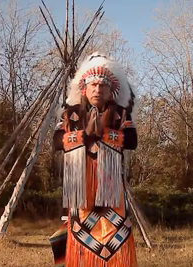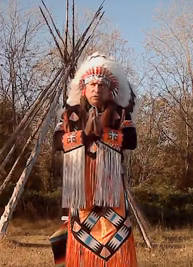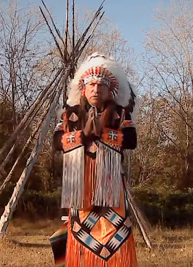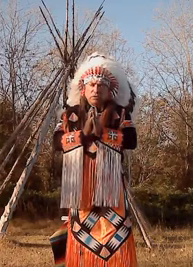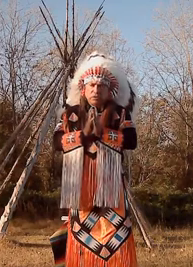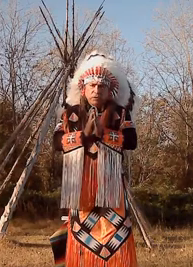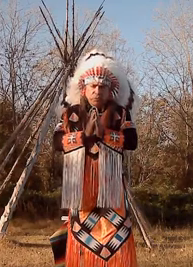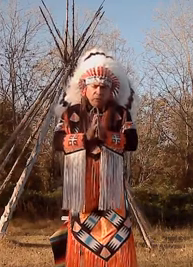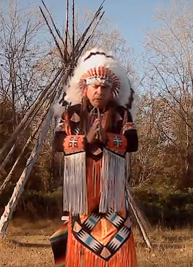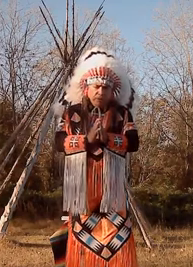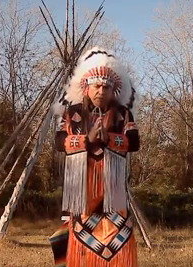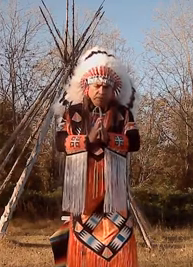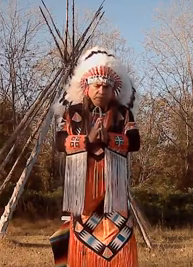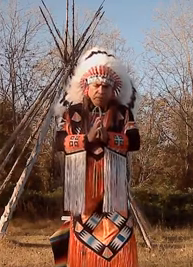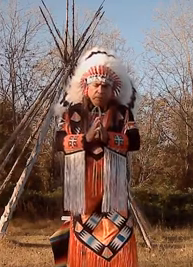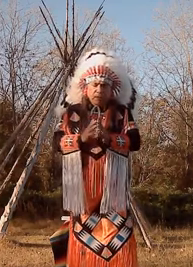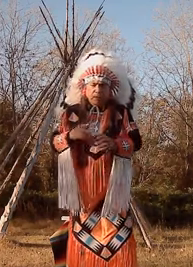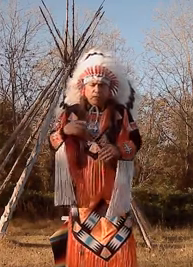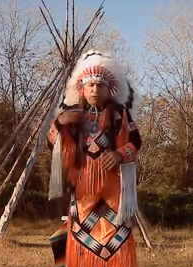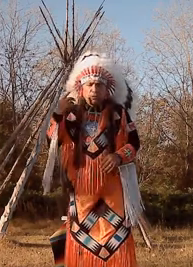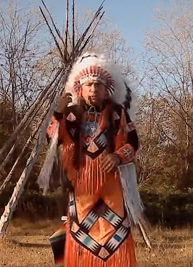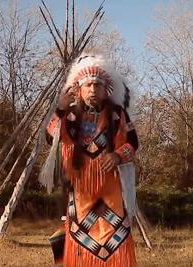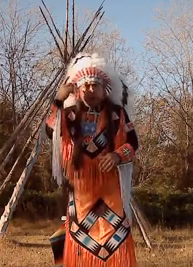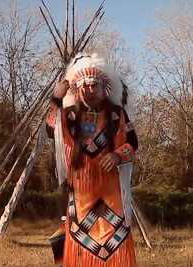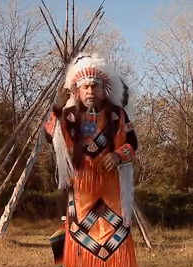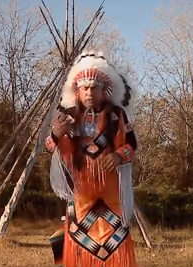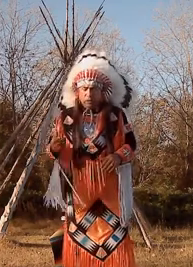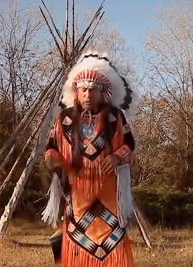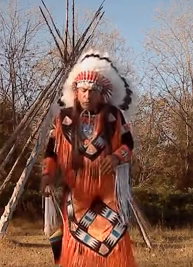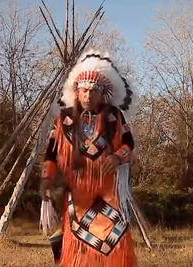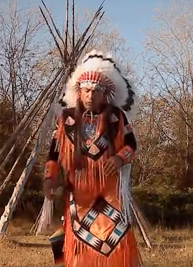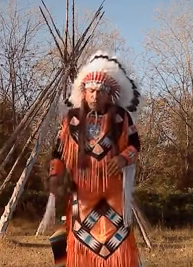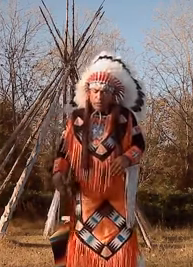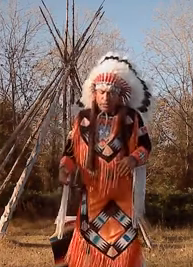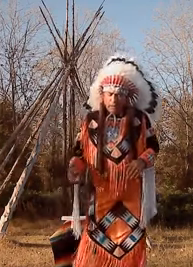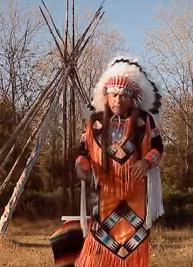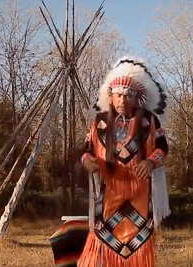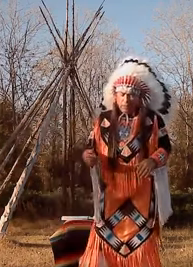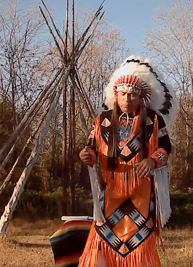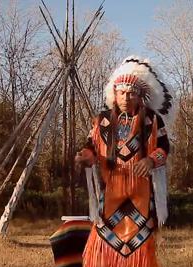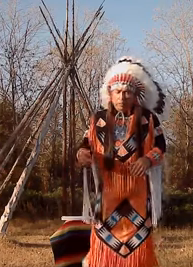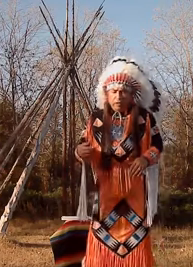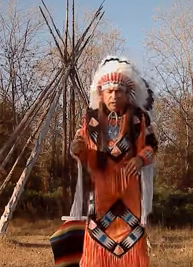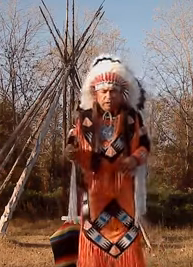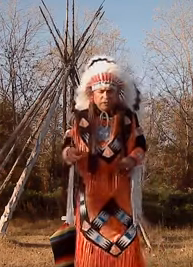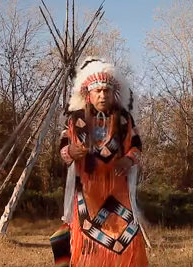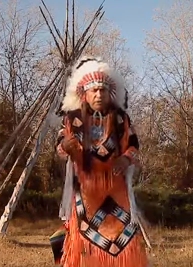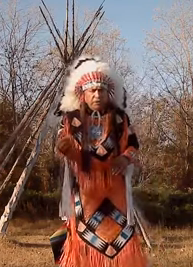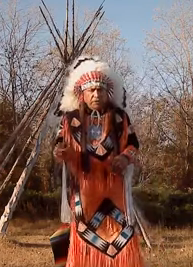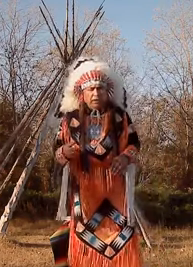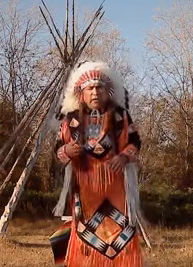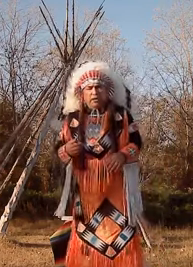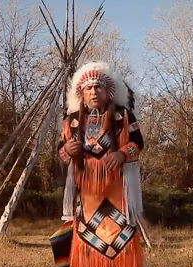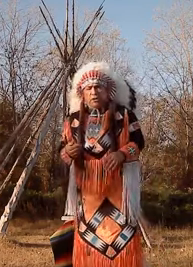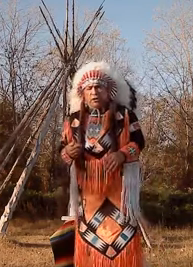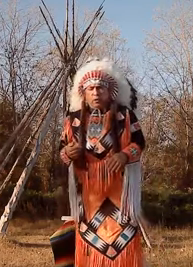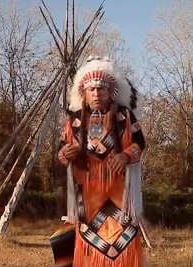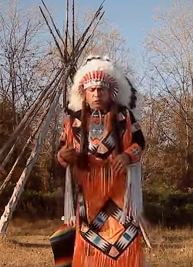reference to prayer so when we do this oh when we're uh maybe burning the cedar the sage or